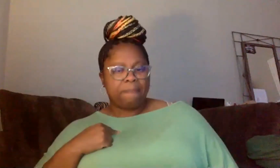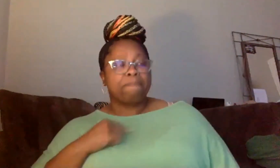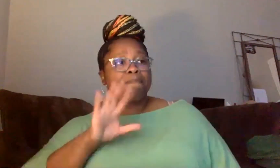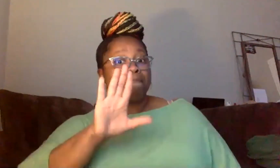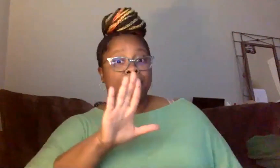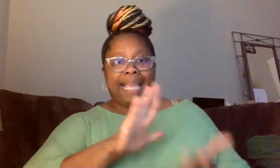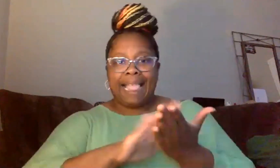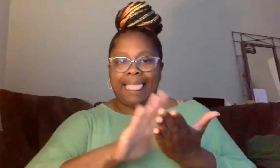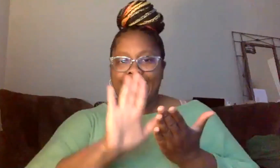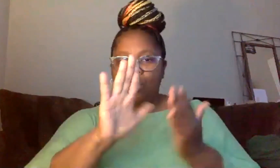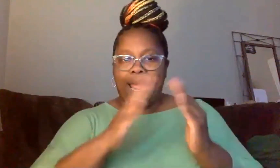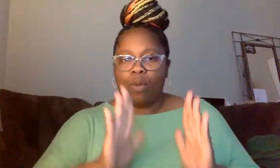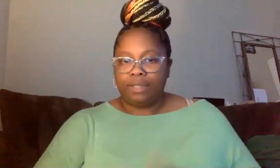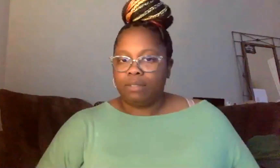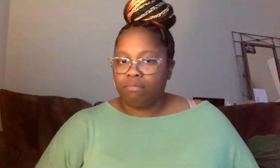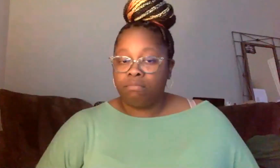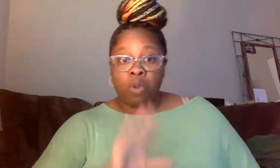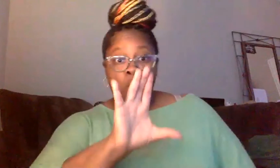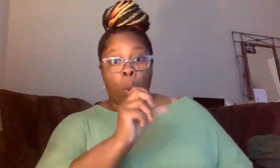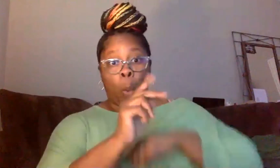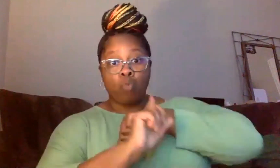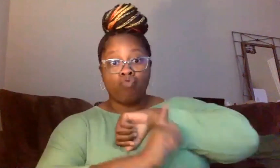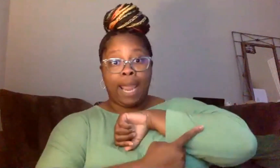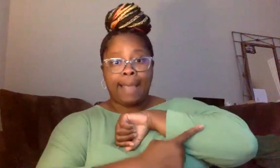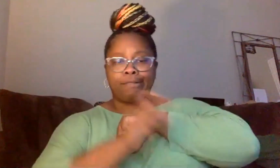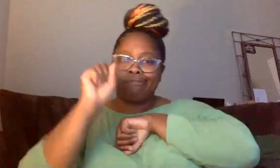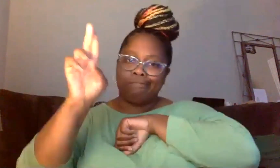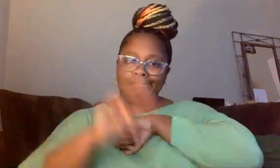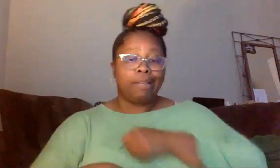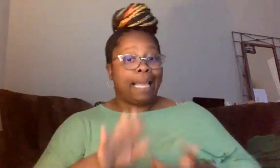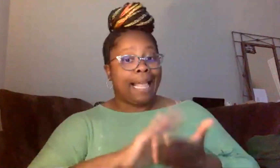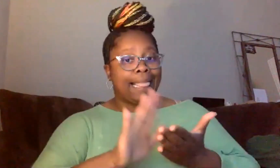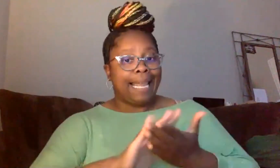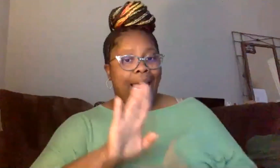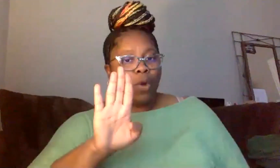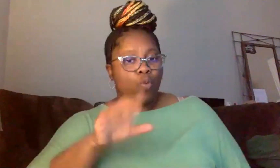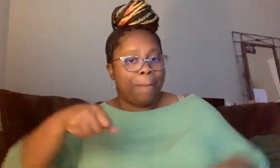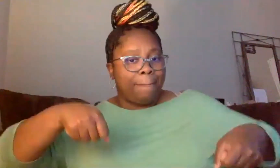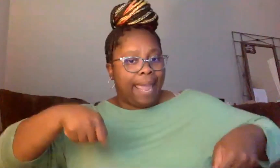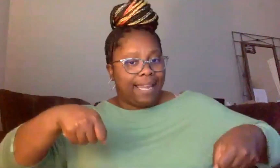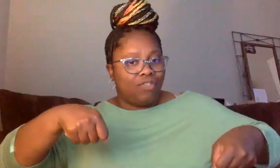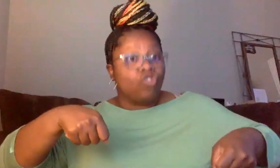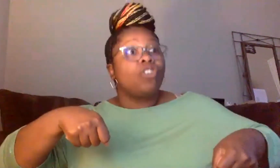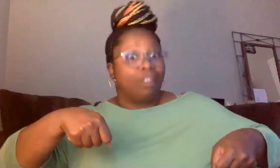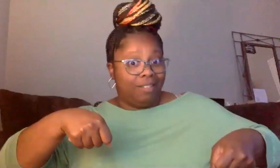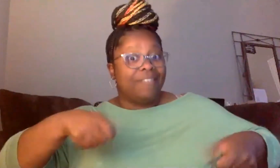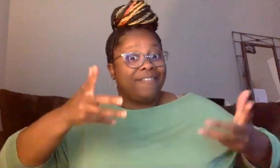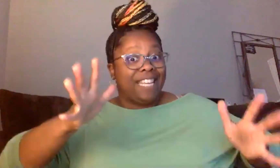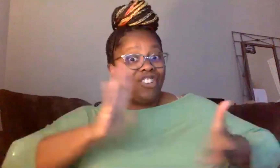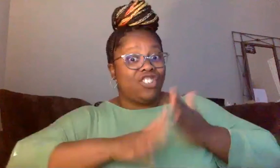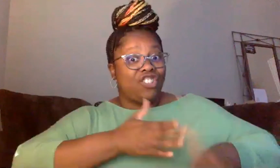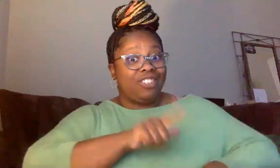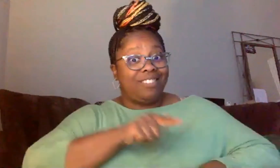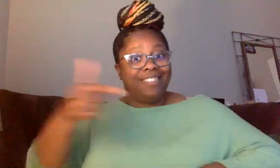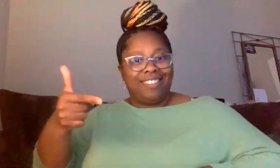all, clean your house. Take out your own trash. Clean out your baggage. Then help your neighbor clean their house and wash